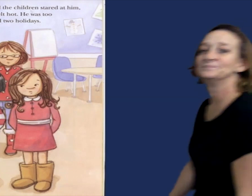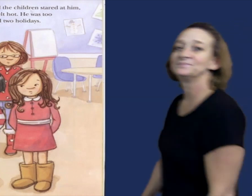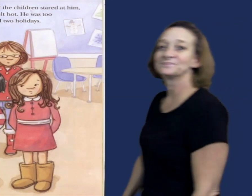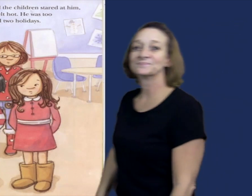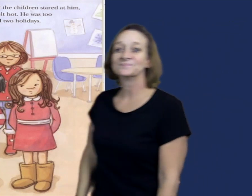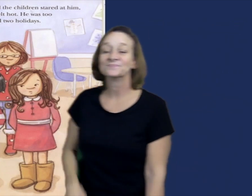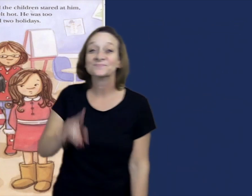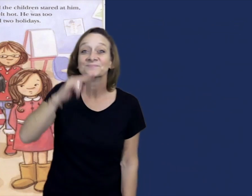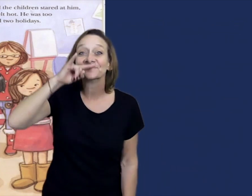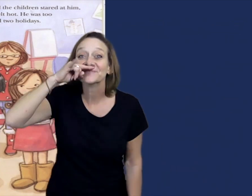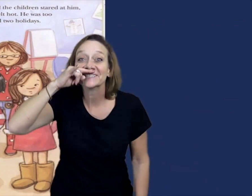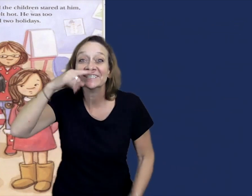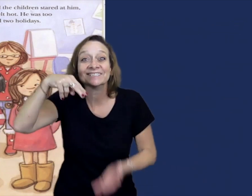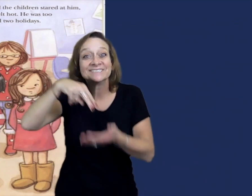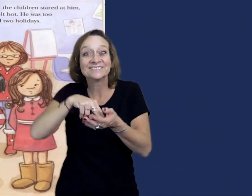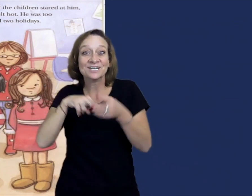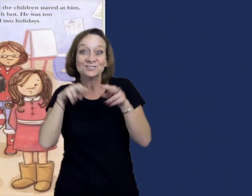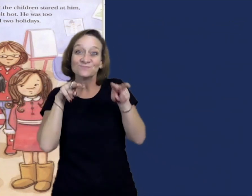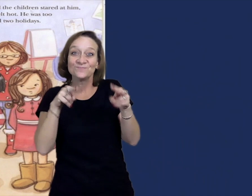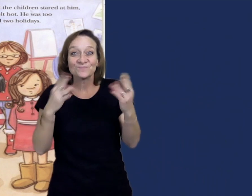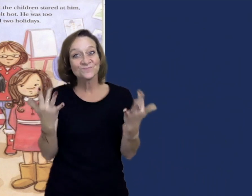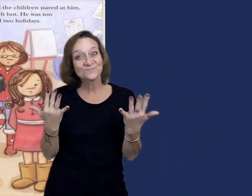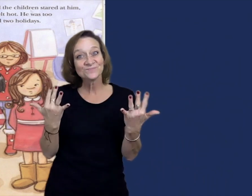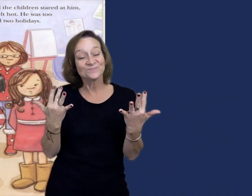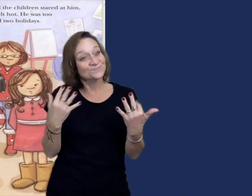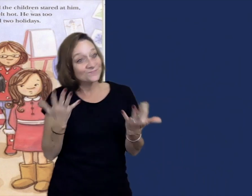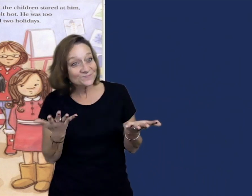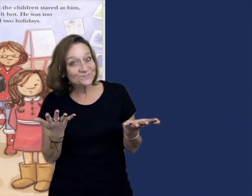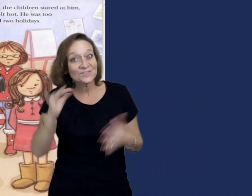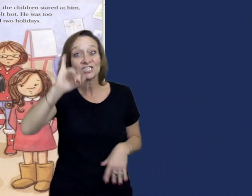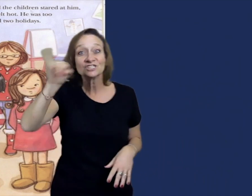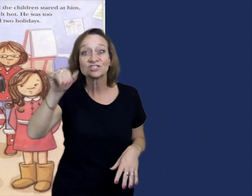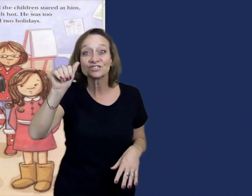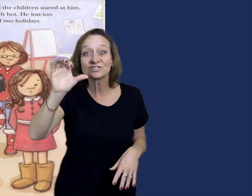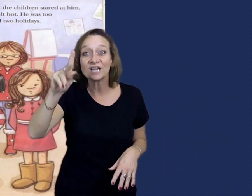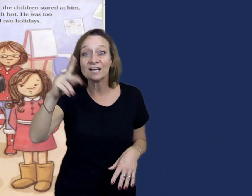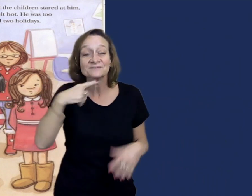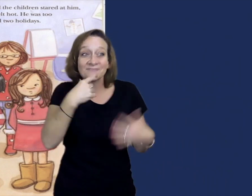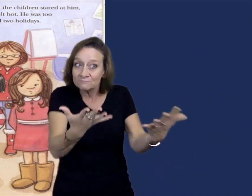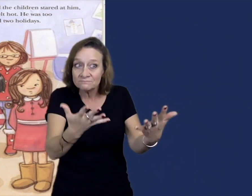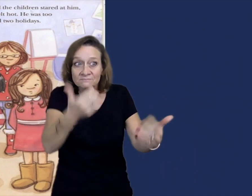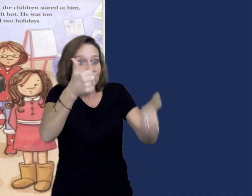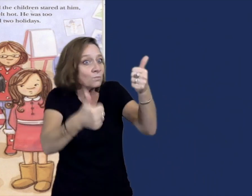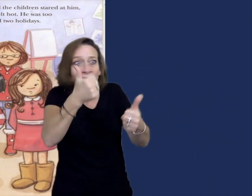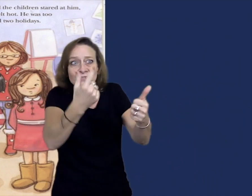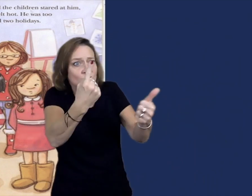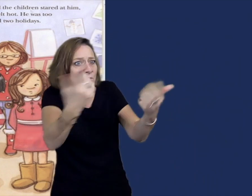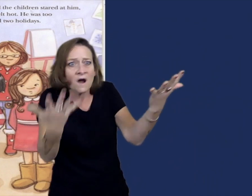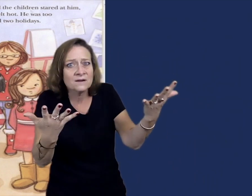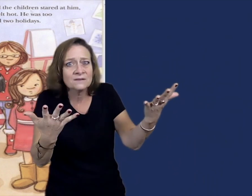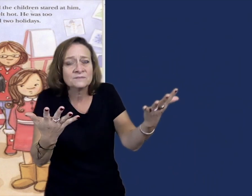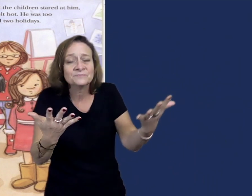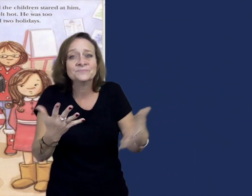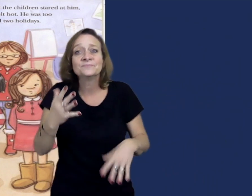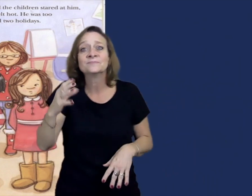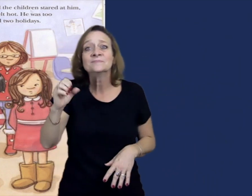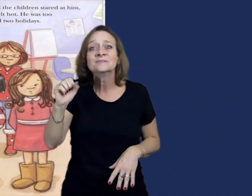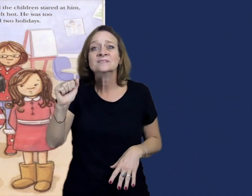The kids were standing, waiting for his answer. Which one is it? Asked Jack. All the children stared at